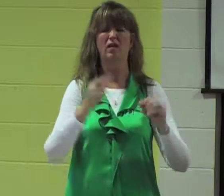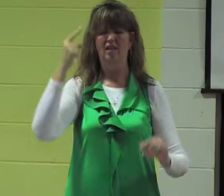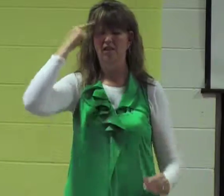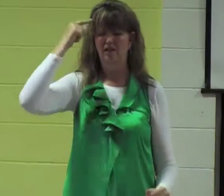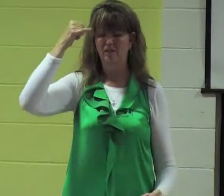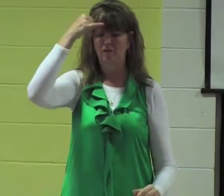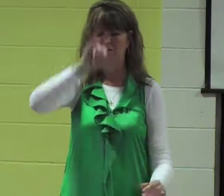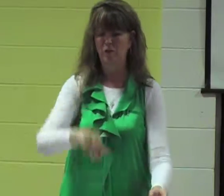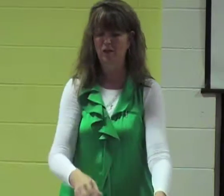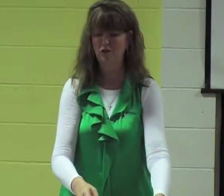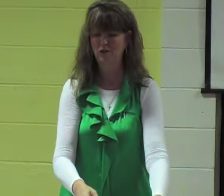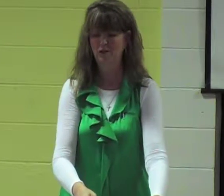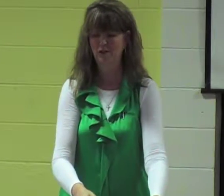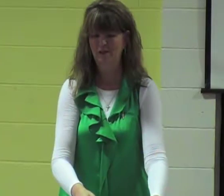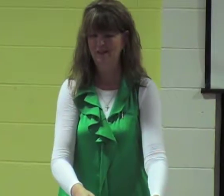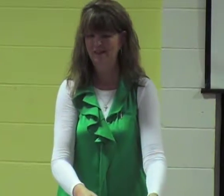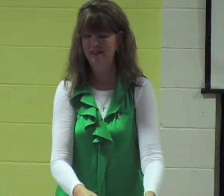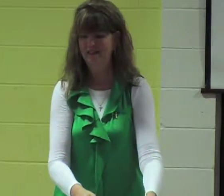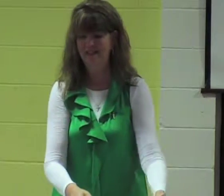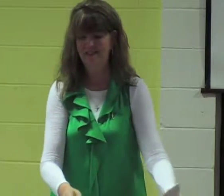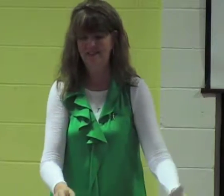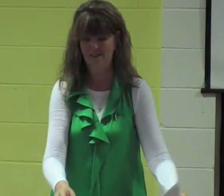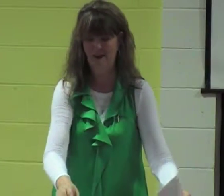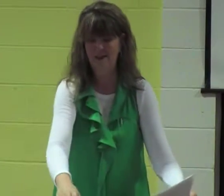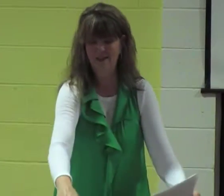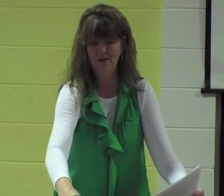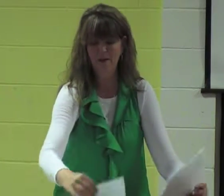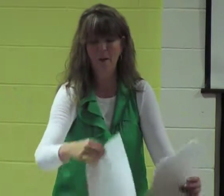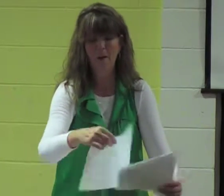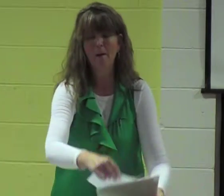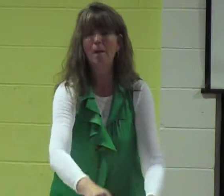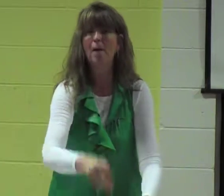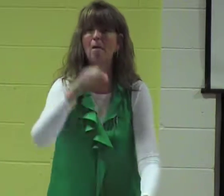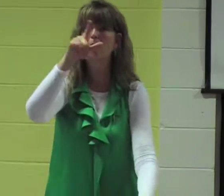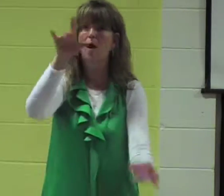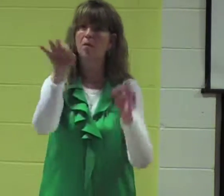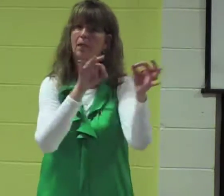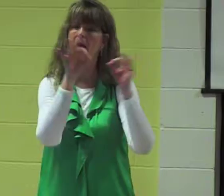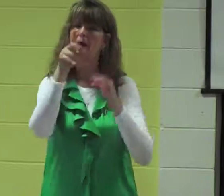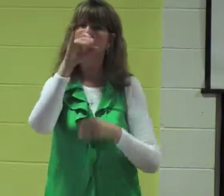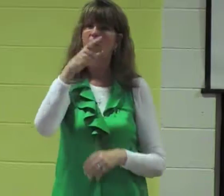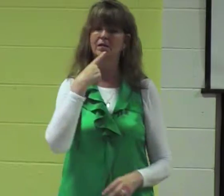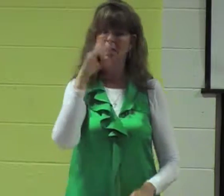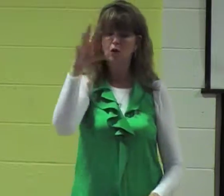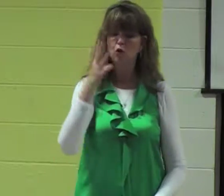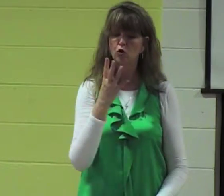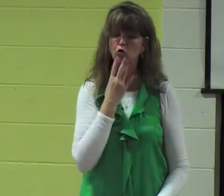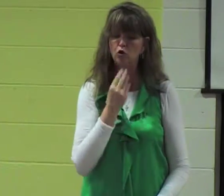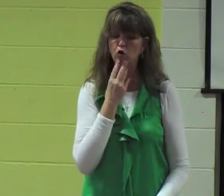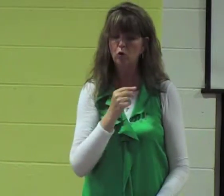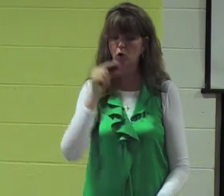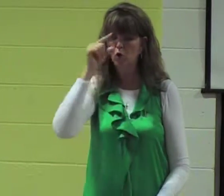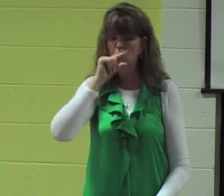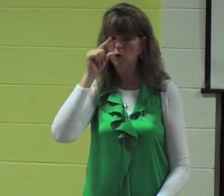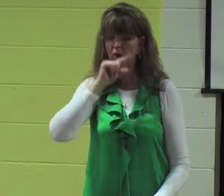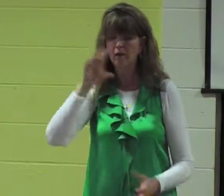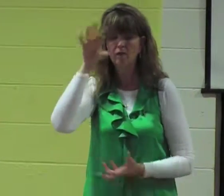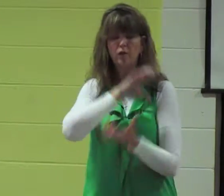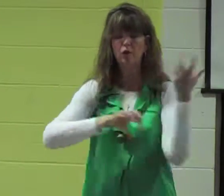That story will be foolish to those who do not believe. So Paul explains